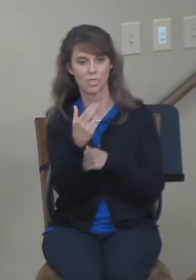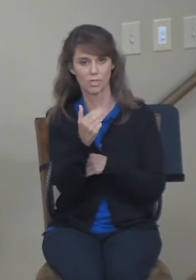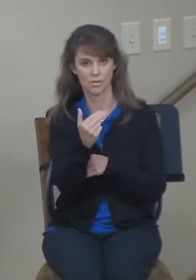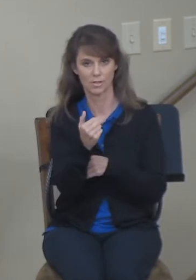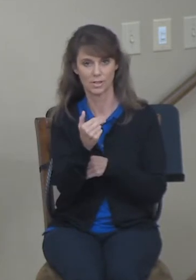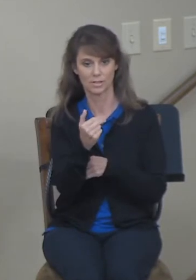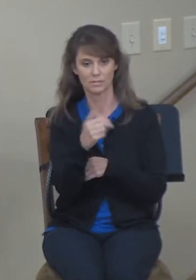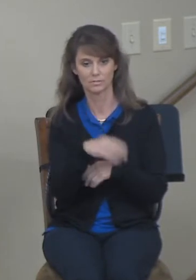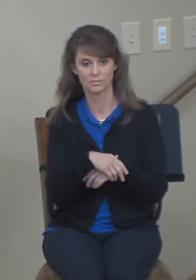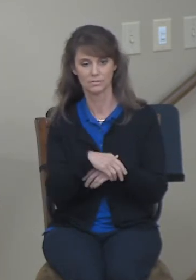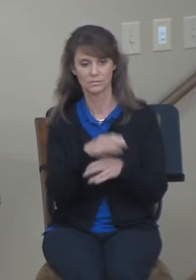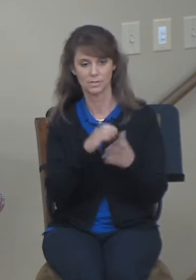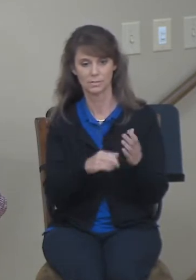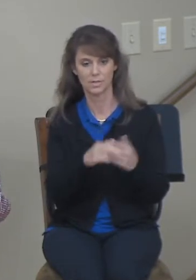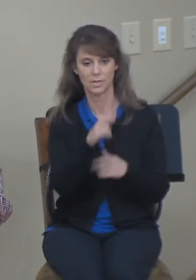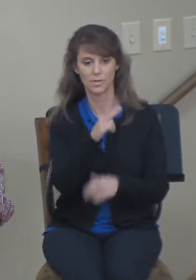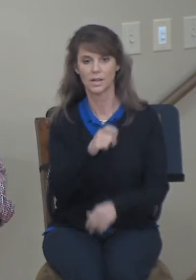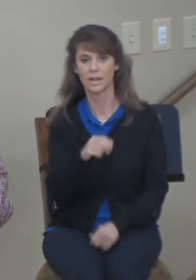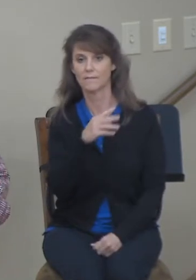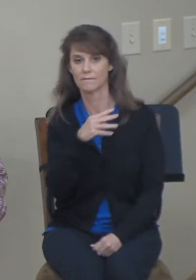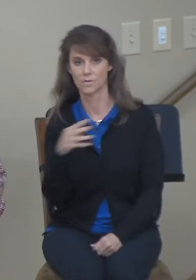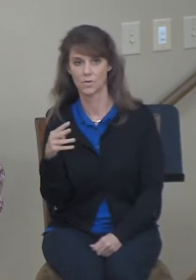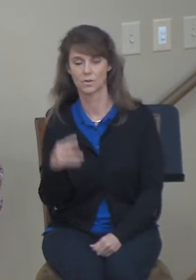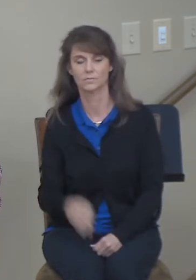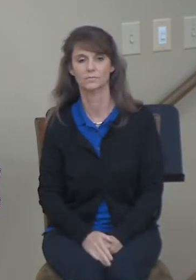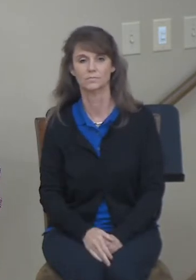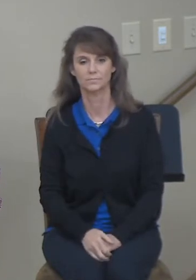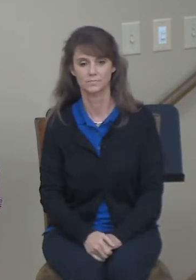3 and 4. .